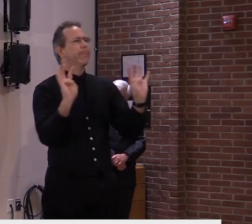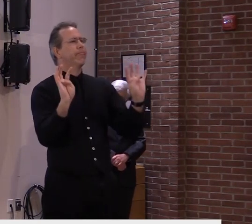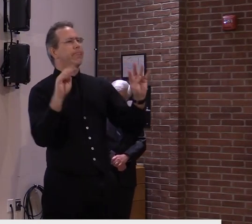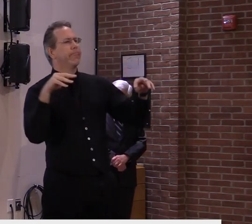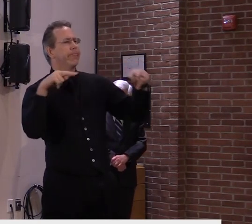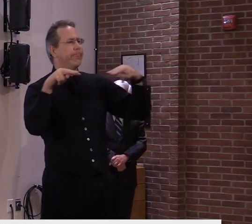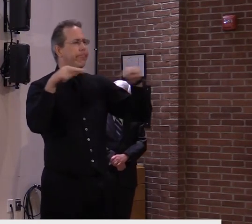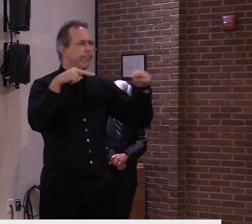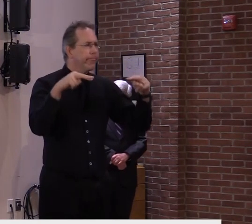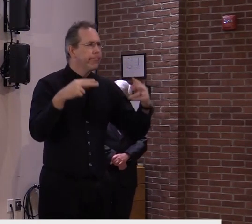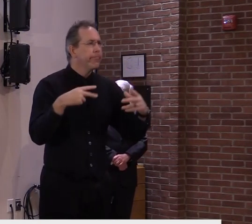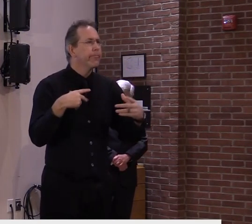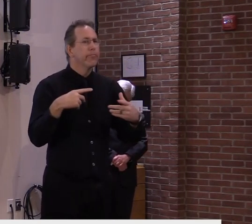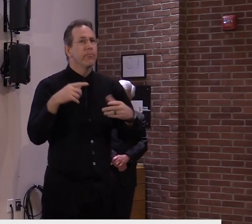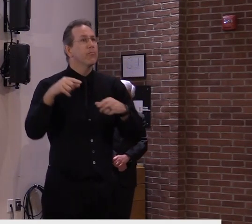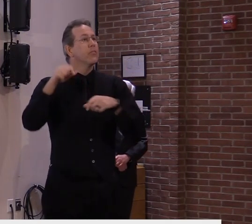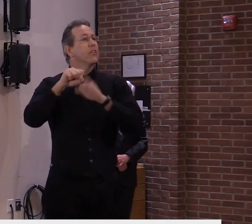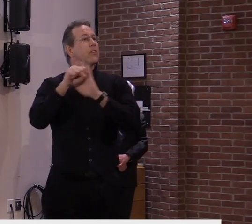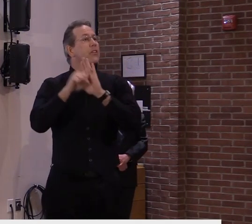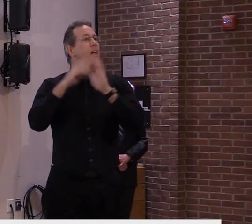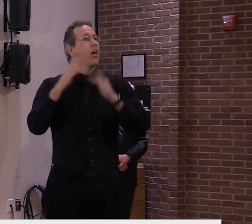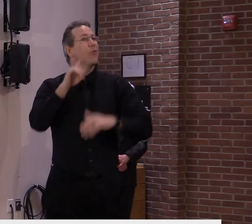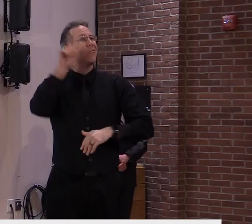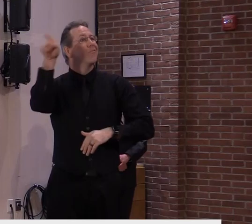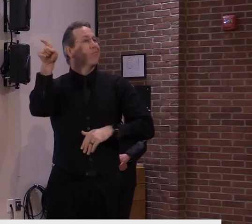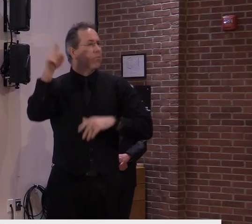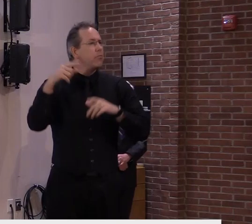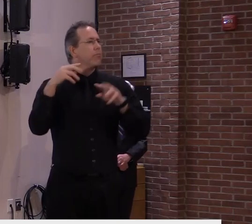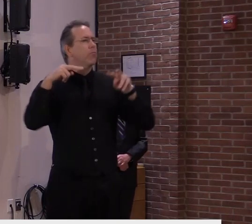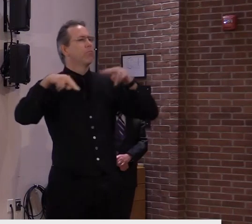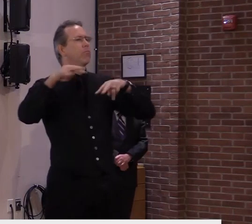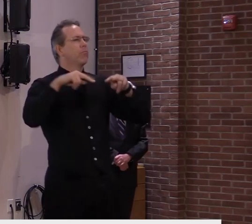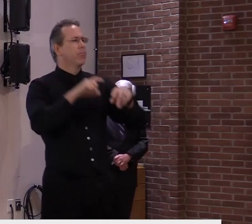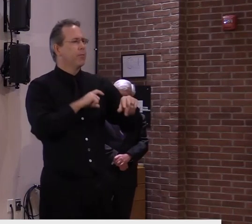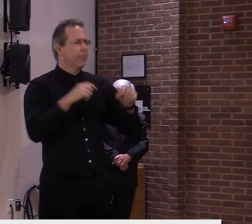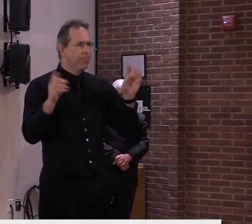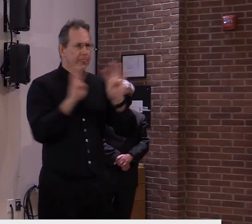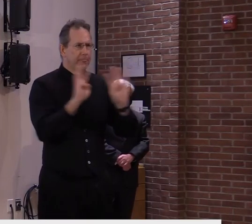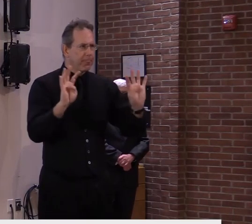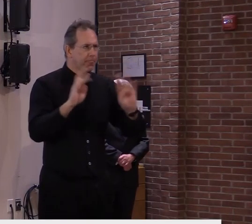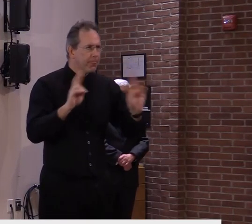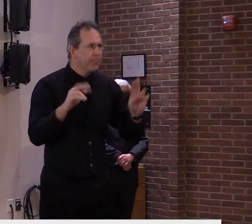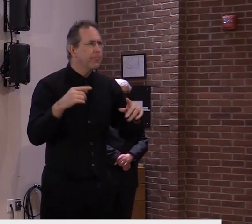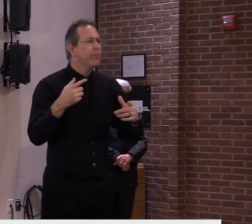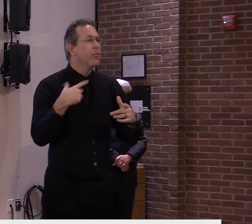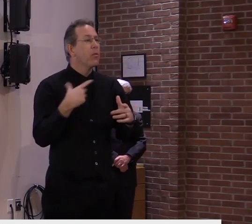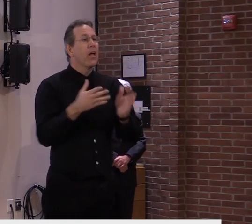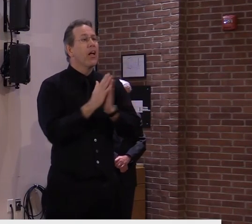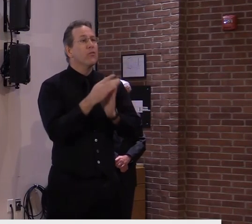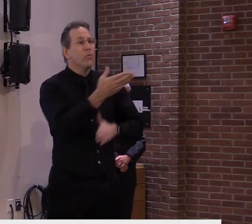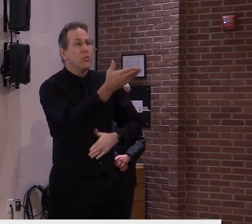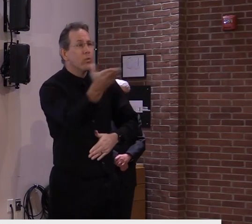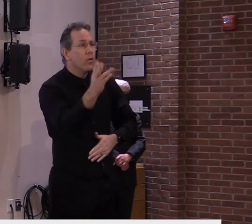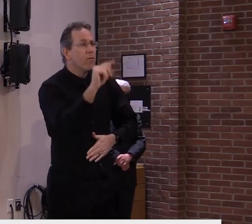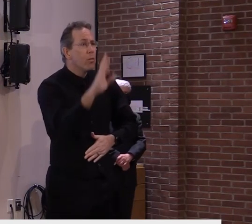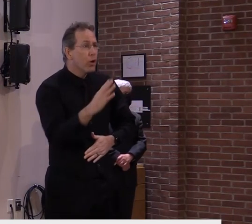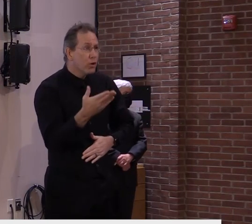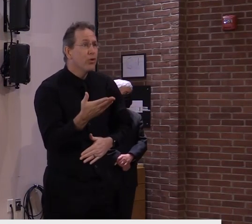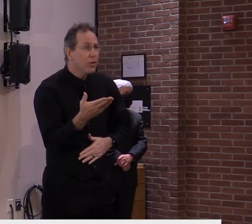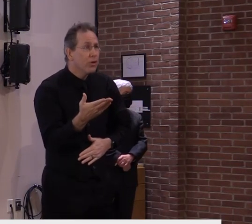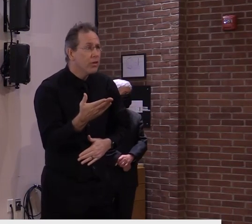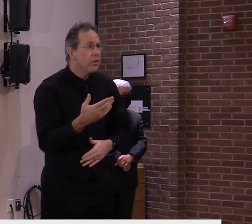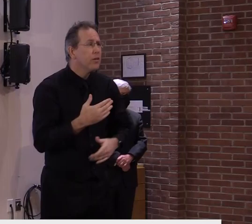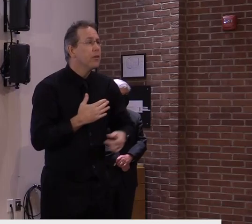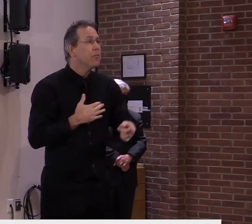is on display. And we continue to ask that Vermonters engage in the see something, say